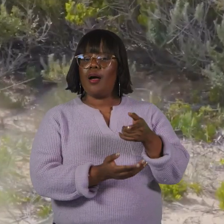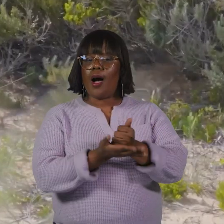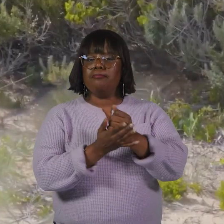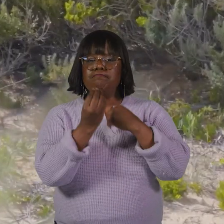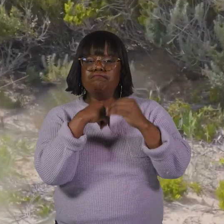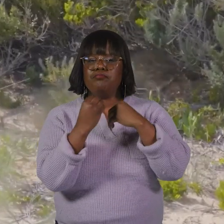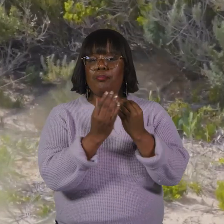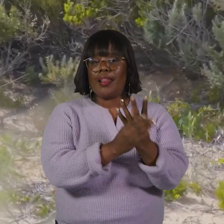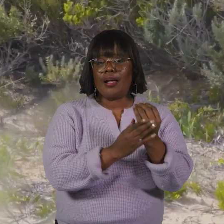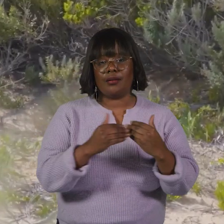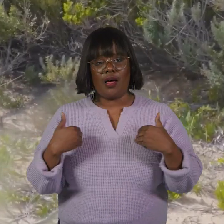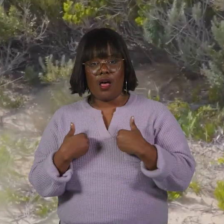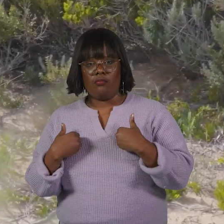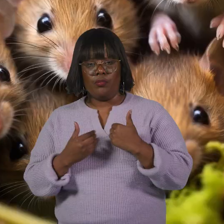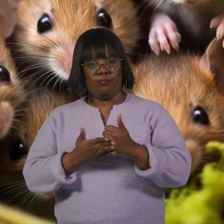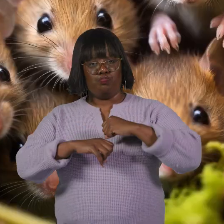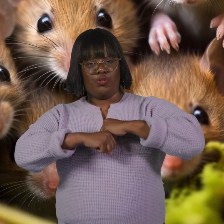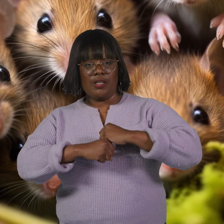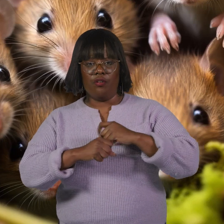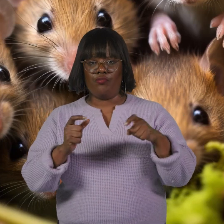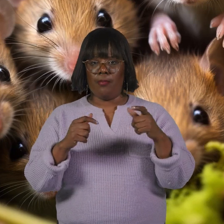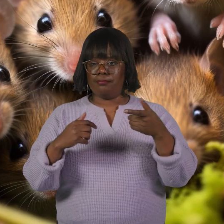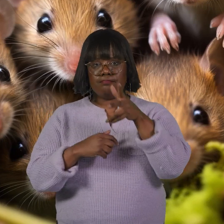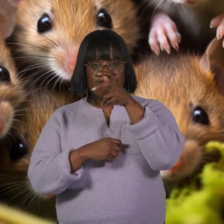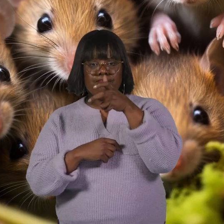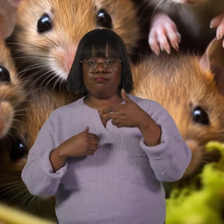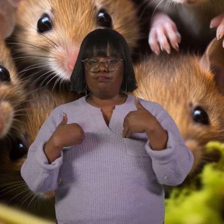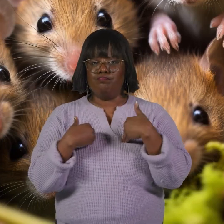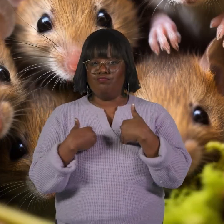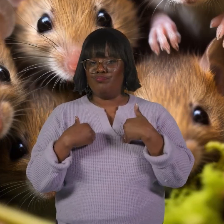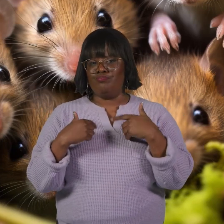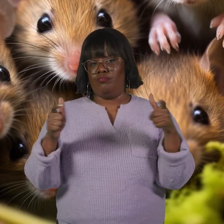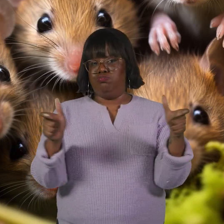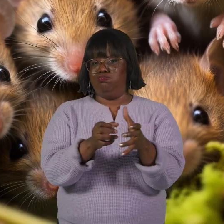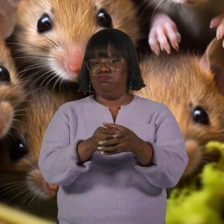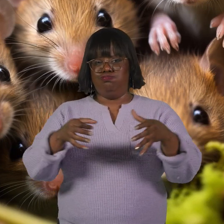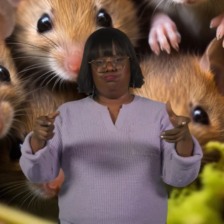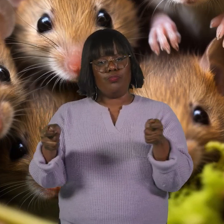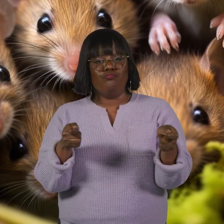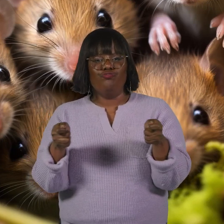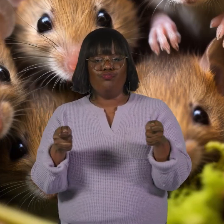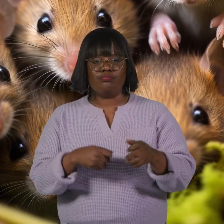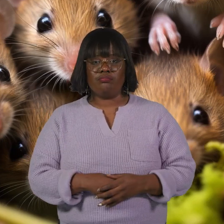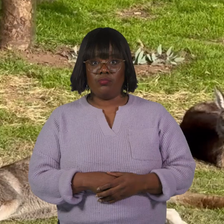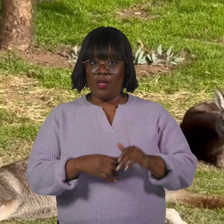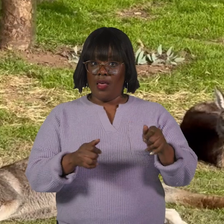eat various plants and animals, which helps control the populations of insects and small animals. Doing so